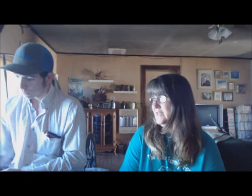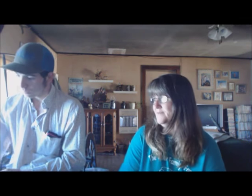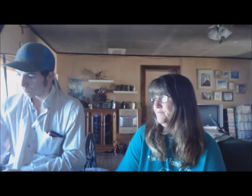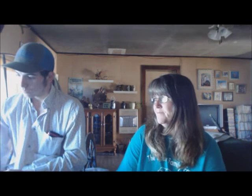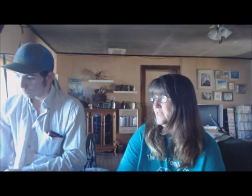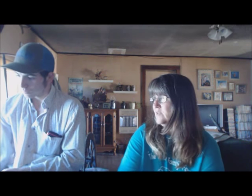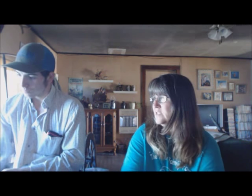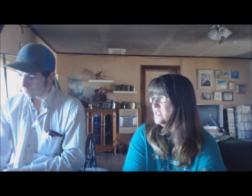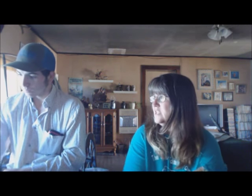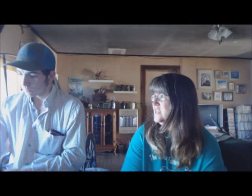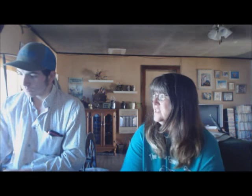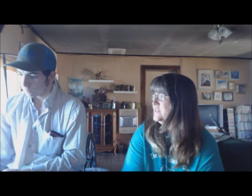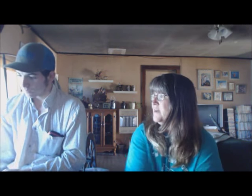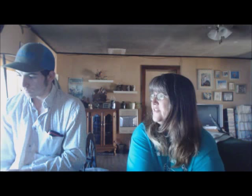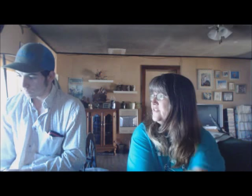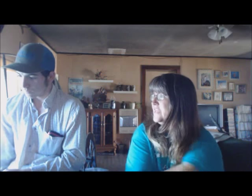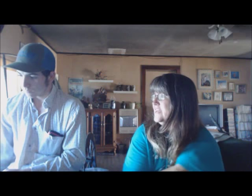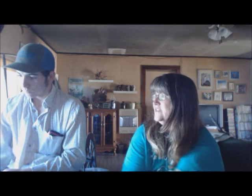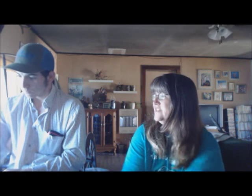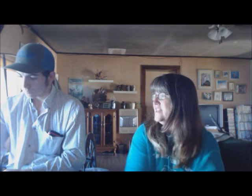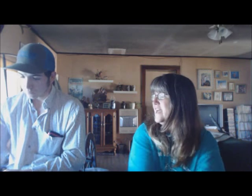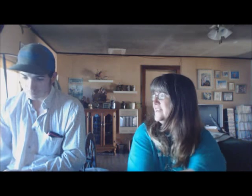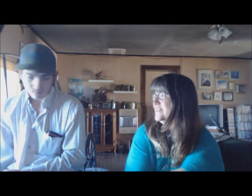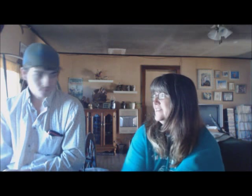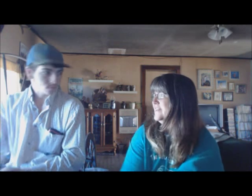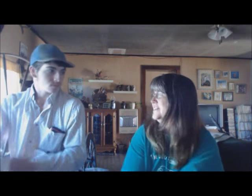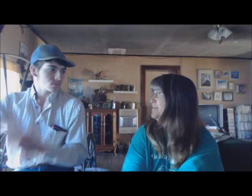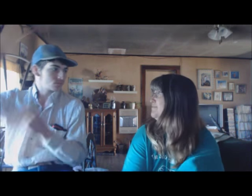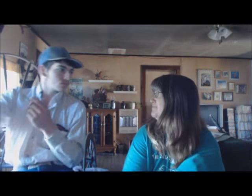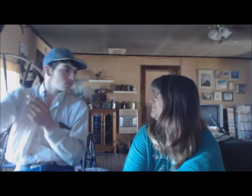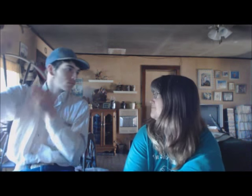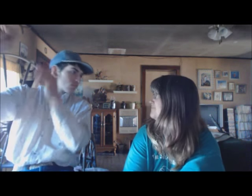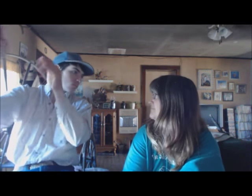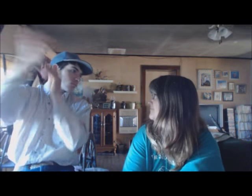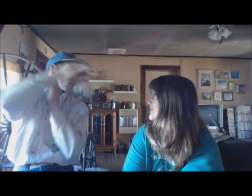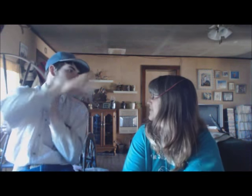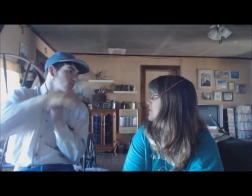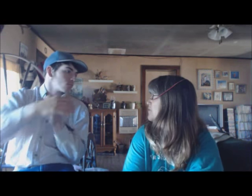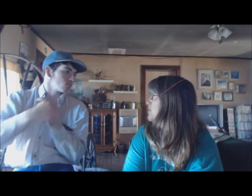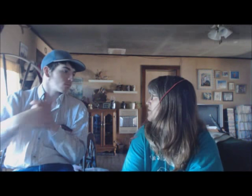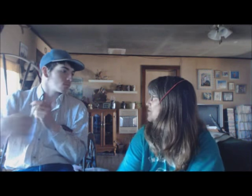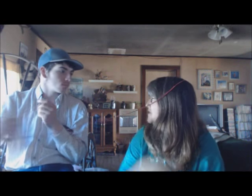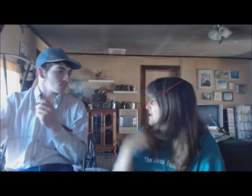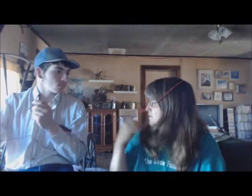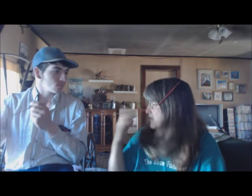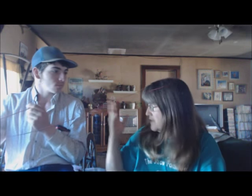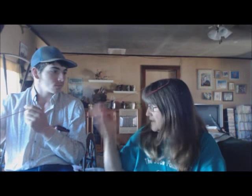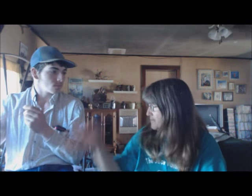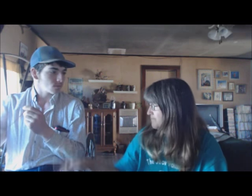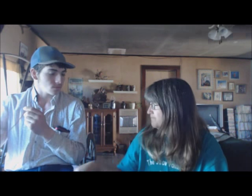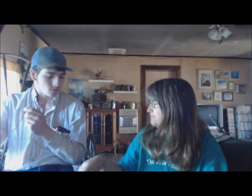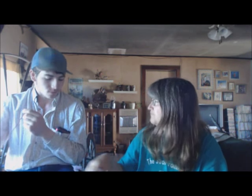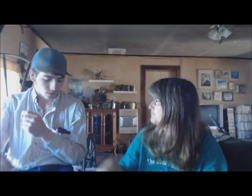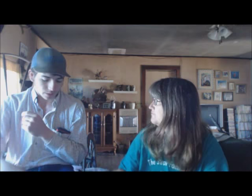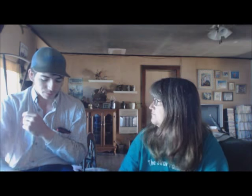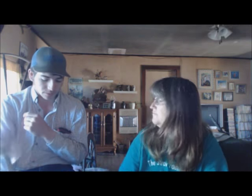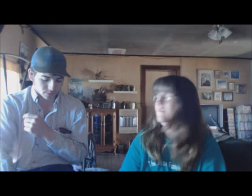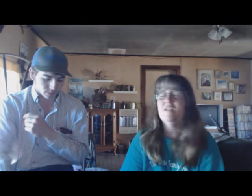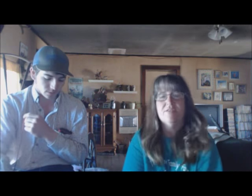there was some other towns that... They were water skiing, weren't they? Yeah, that was